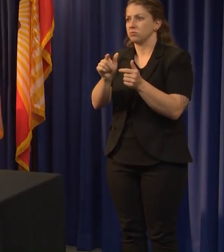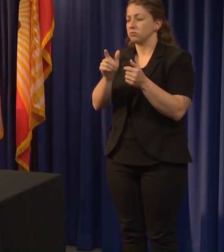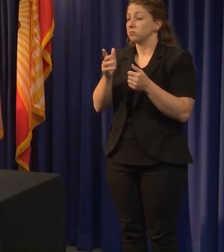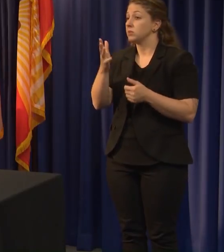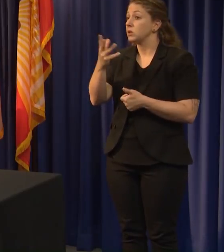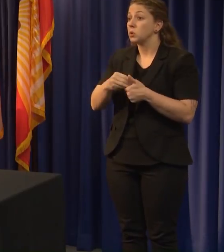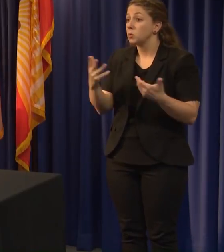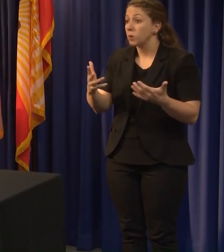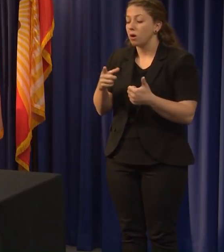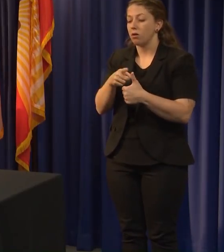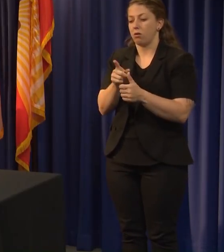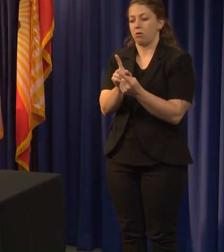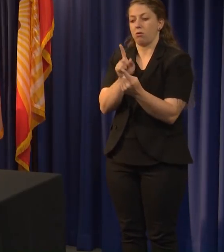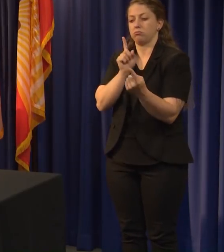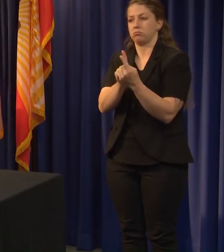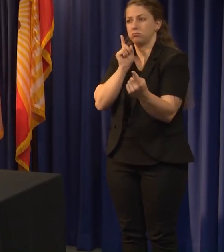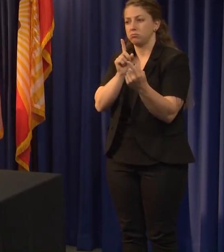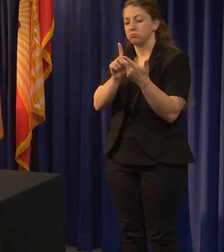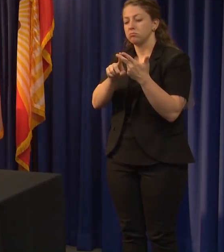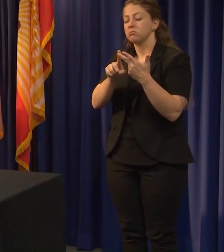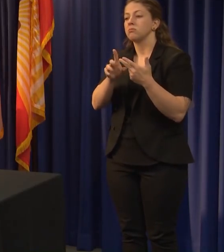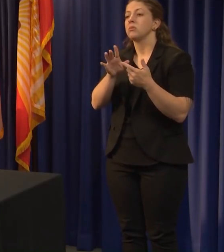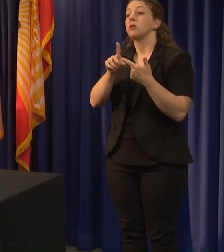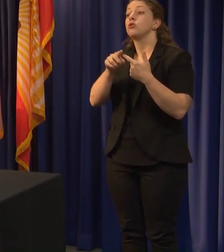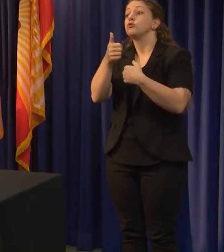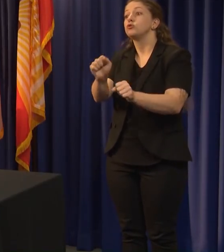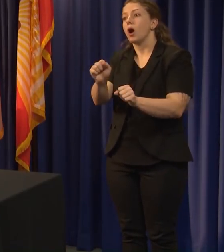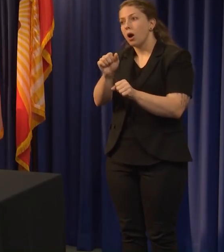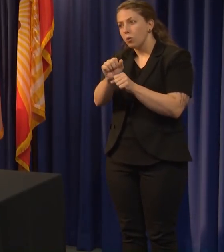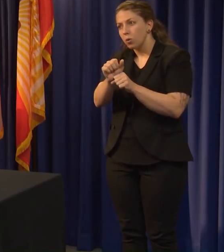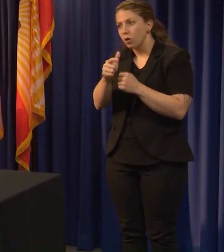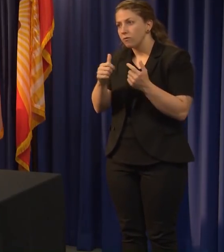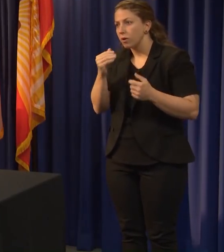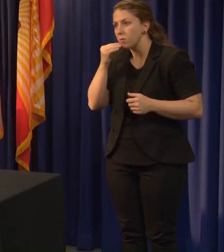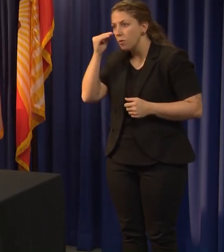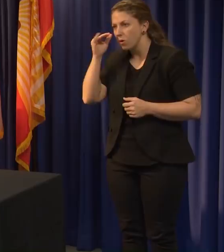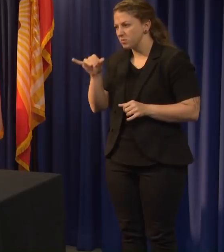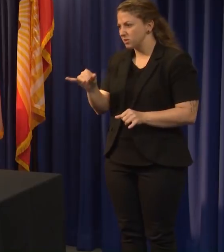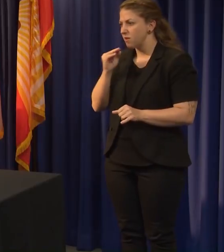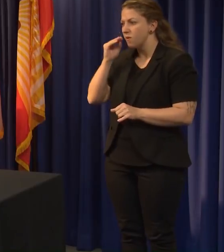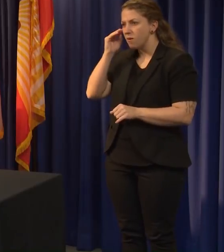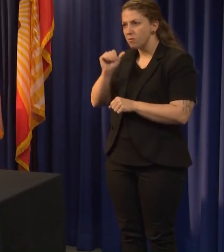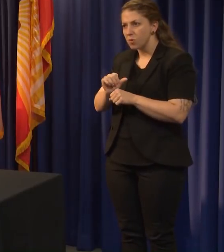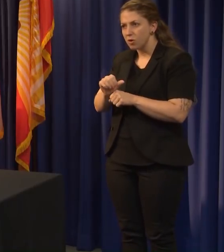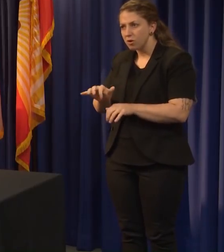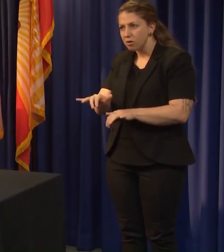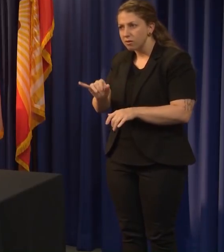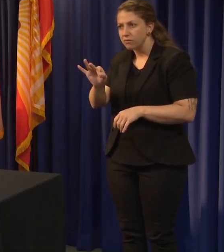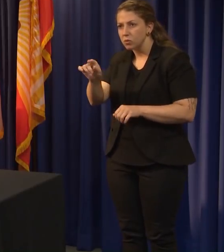and trying to work from home when you can and many of the other things that we've suggested.